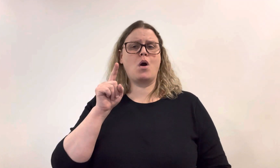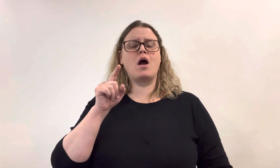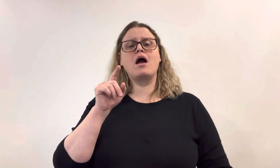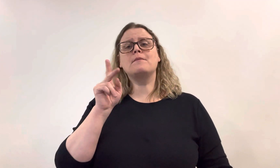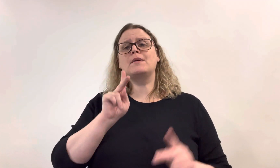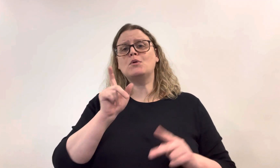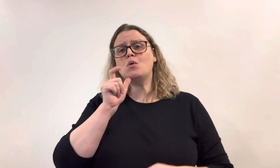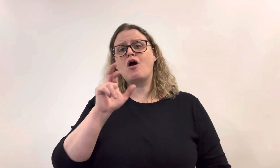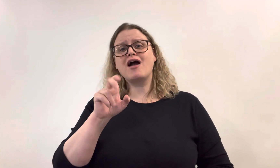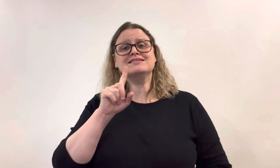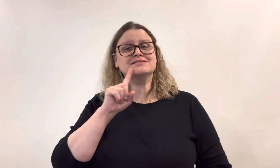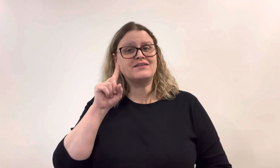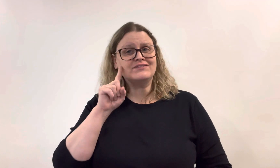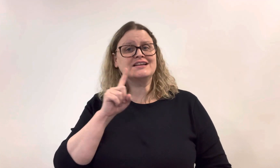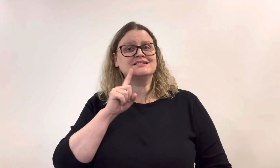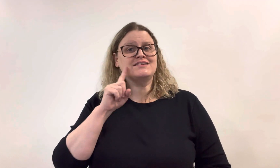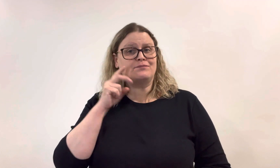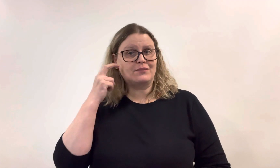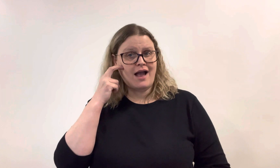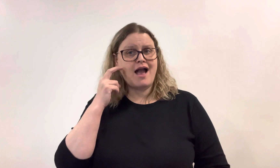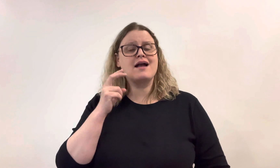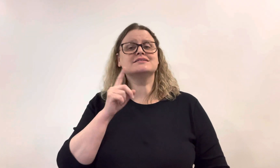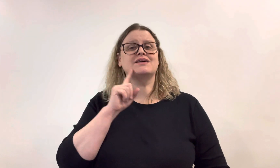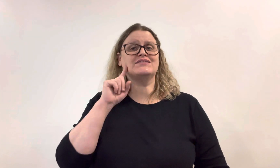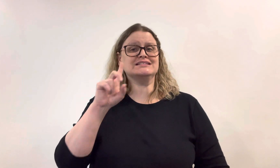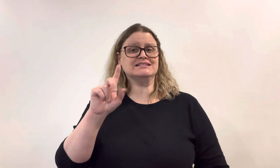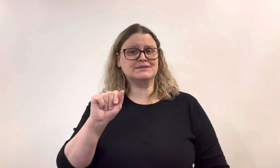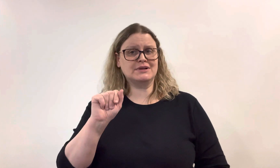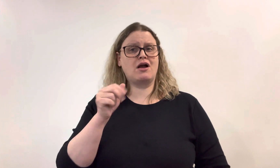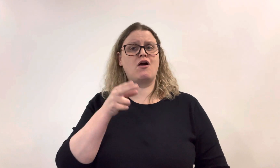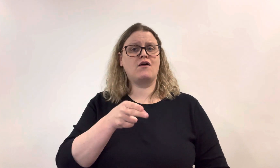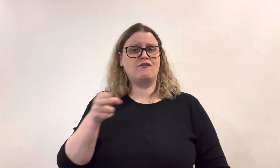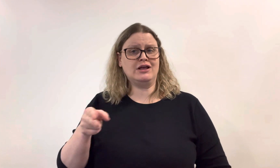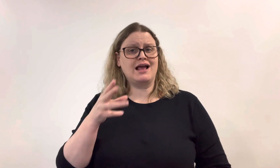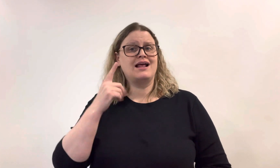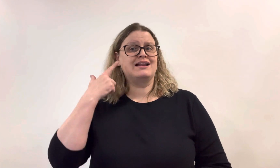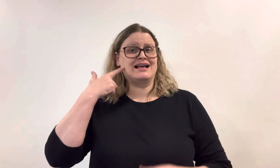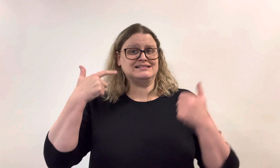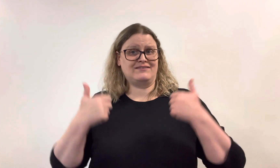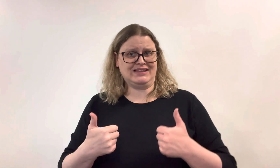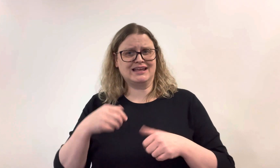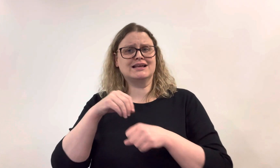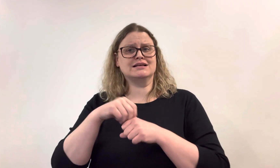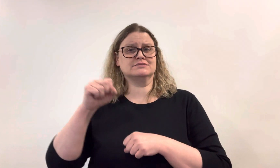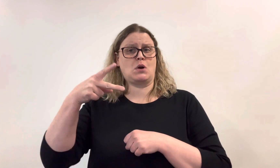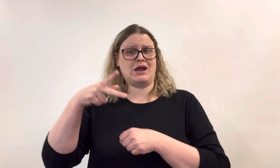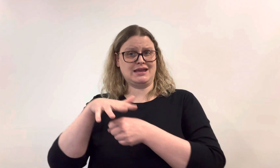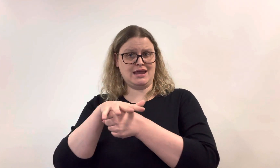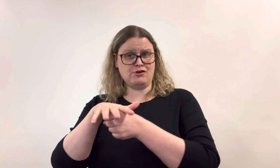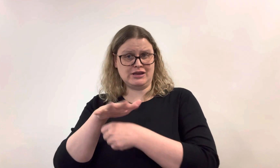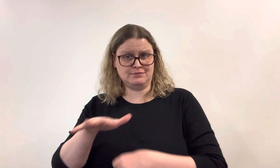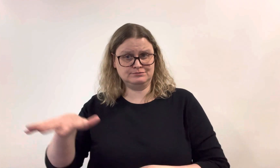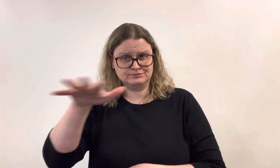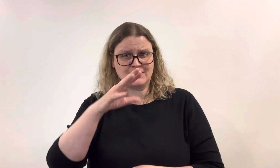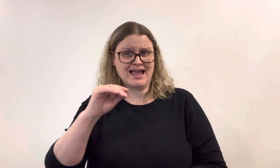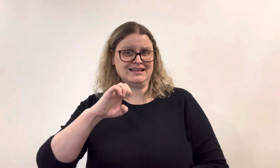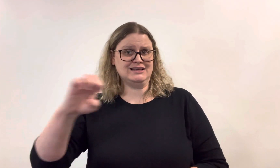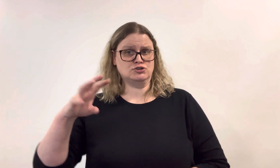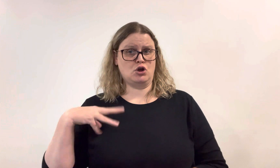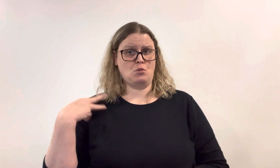life for people who are Deaf, DeafBlind, DeafDisabled, Hard of Hearing, and Late Deafened in the Spokane